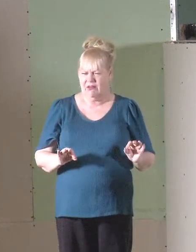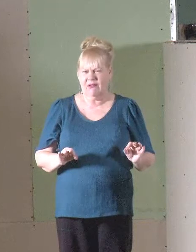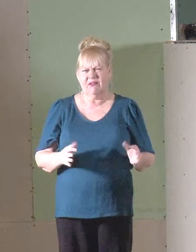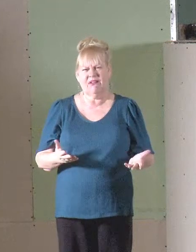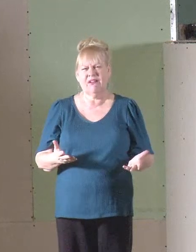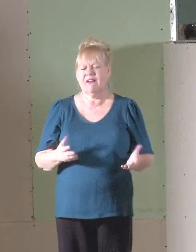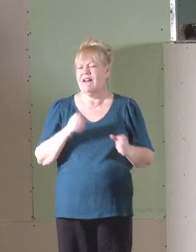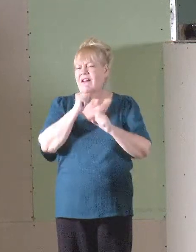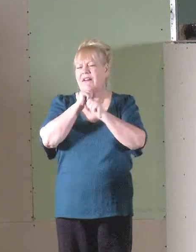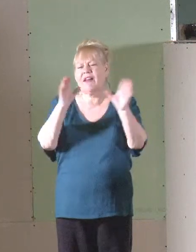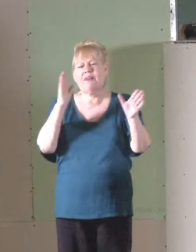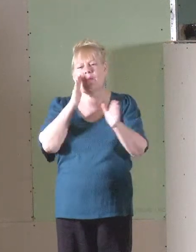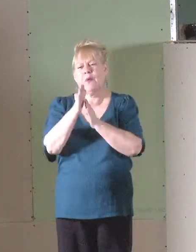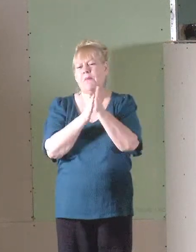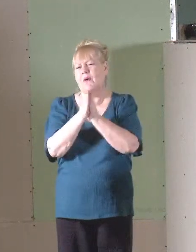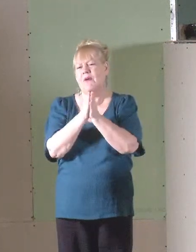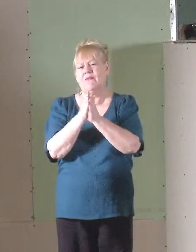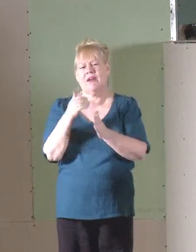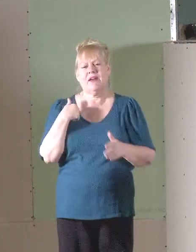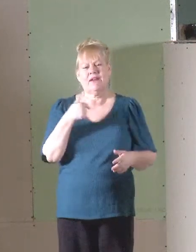then nothing will motivate us.